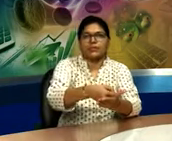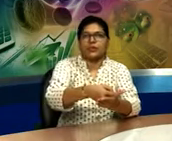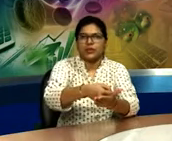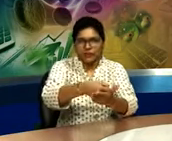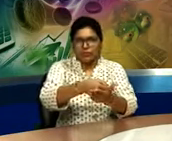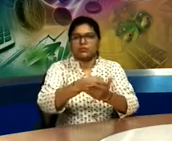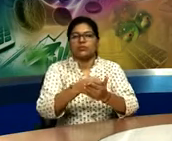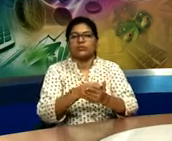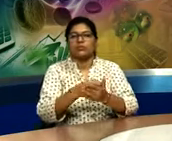landed